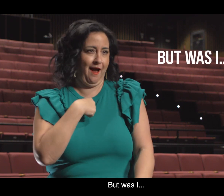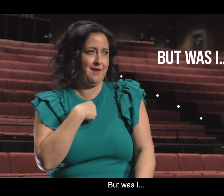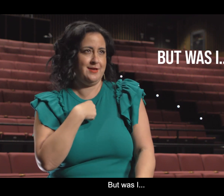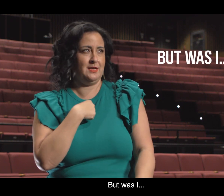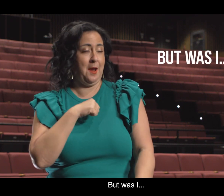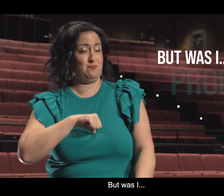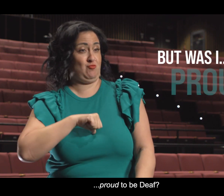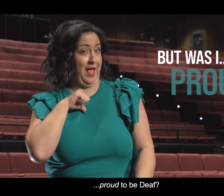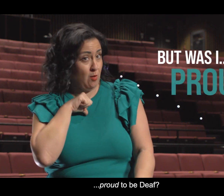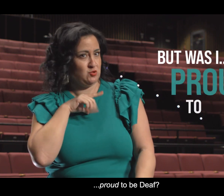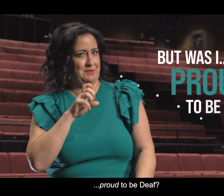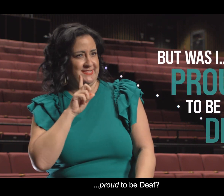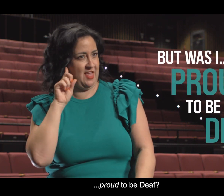But was I proud to be deaf?